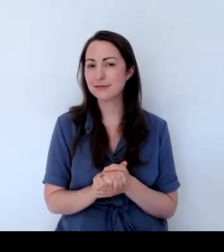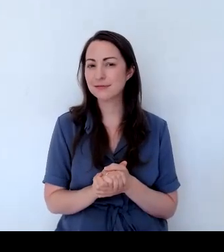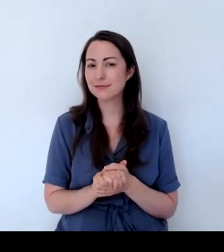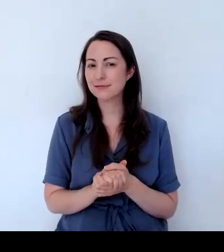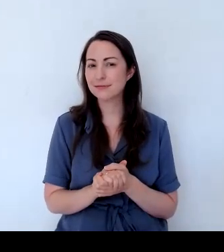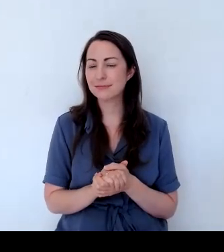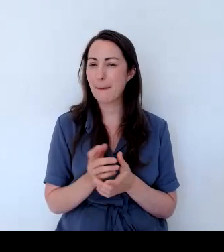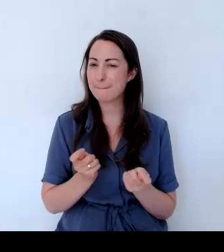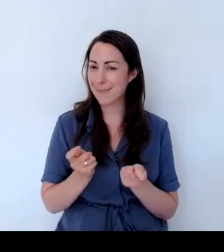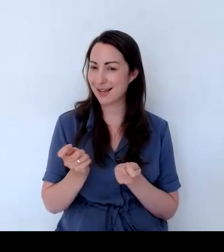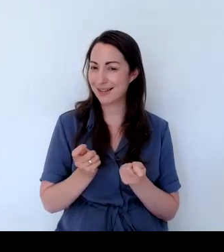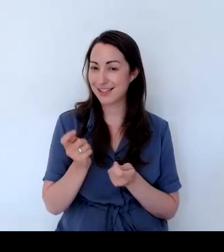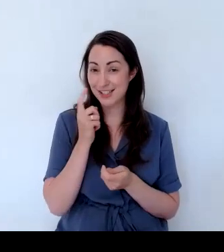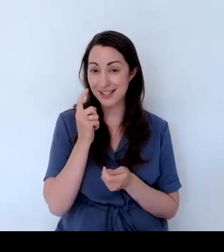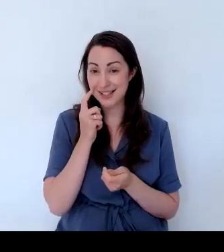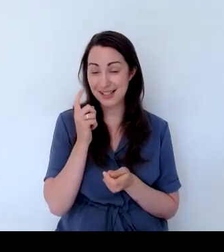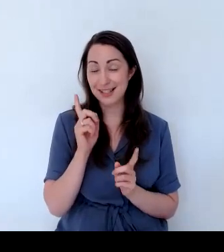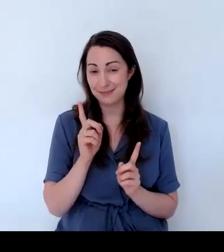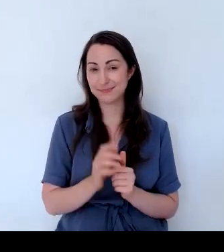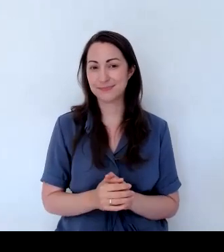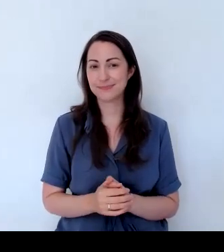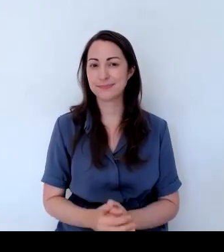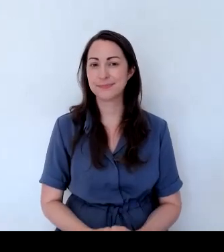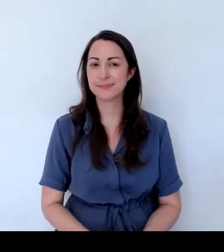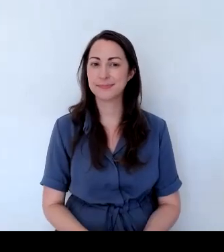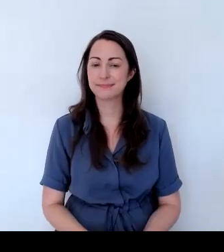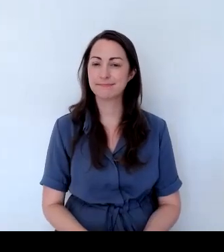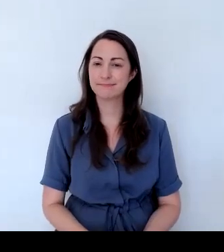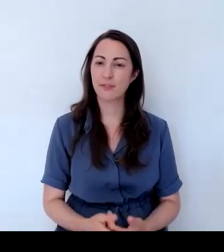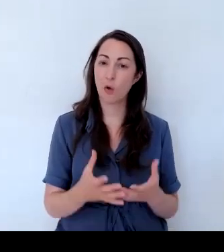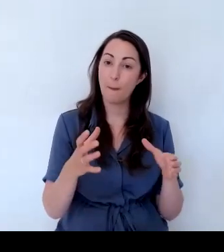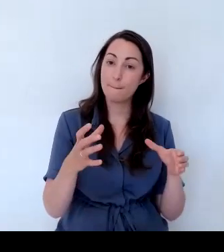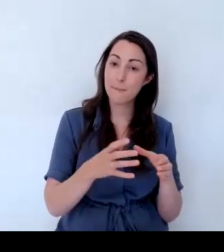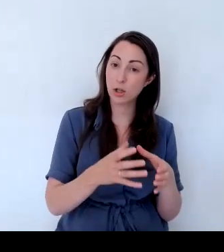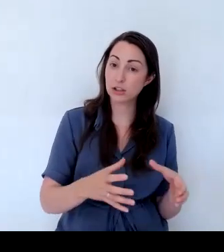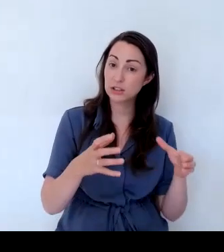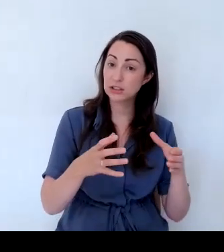manageable for pots and for planters.